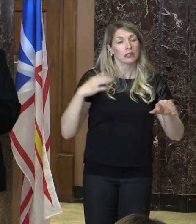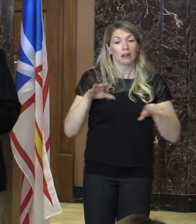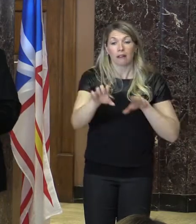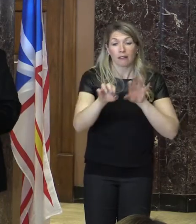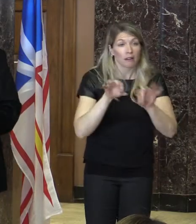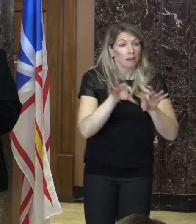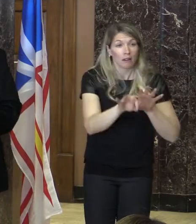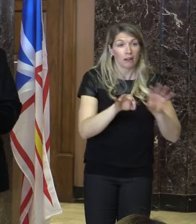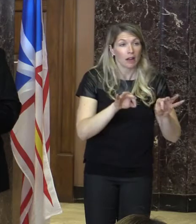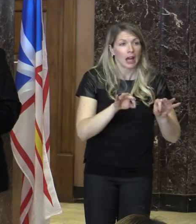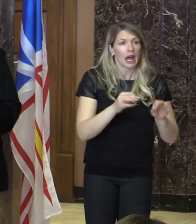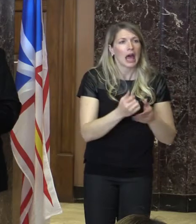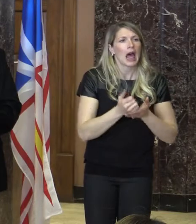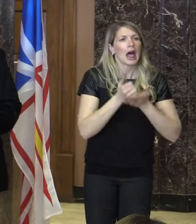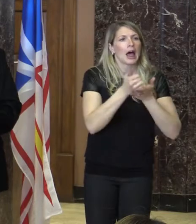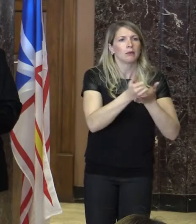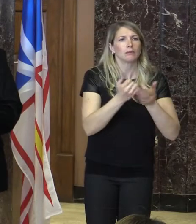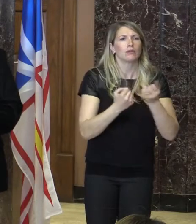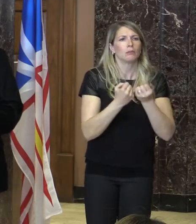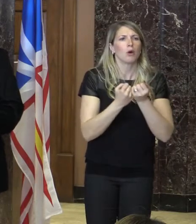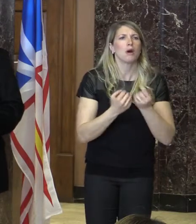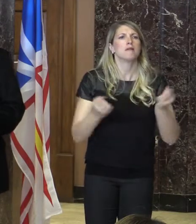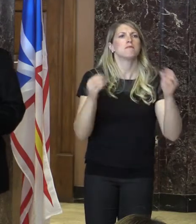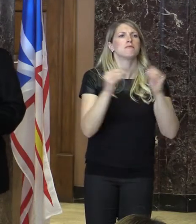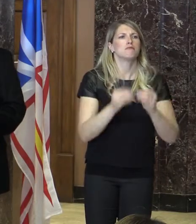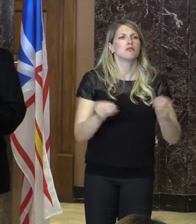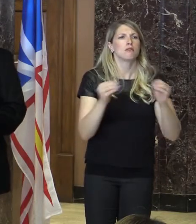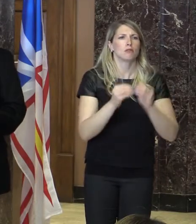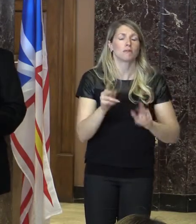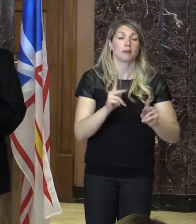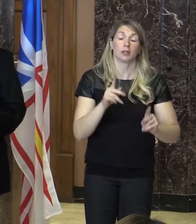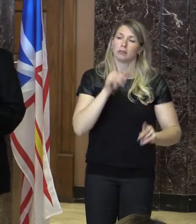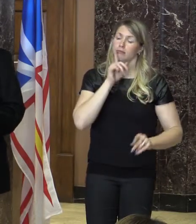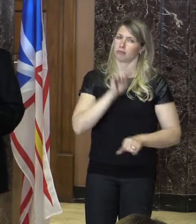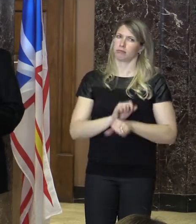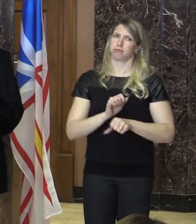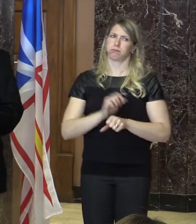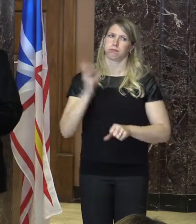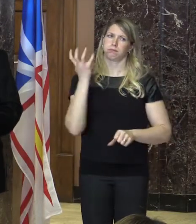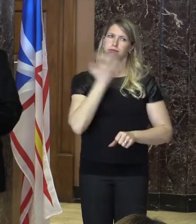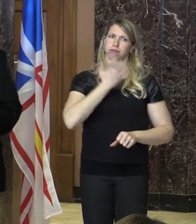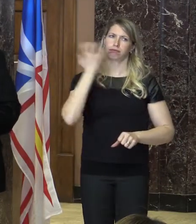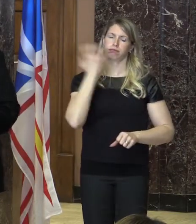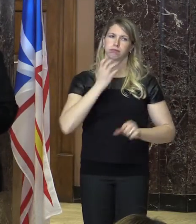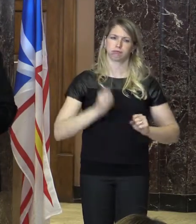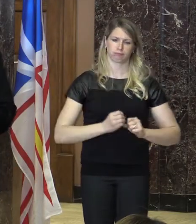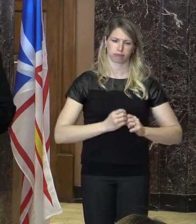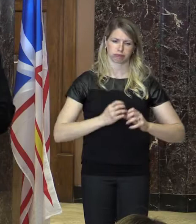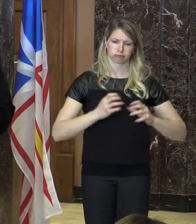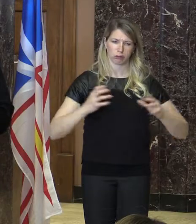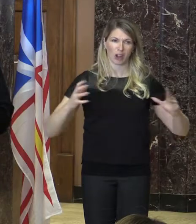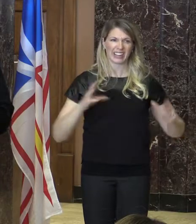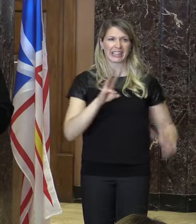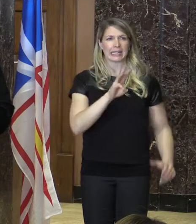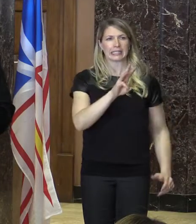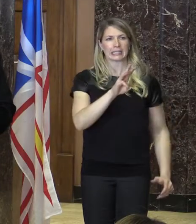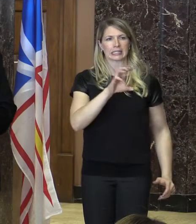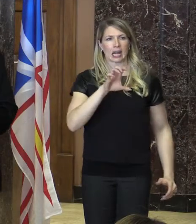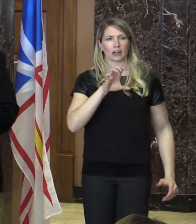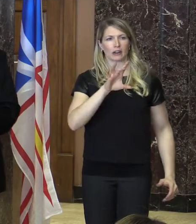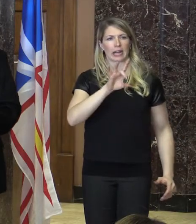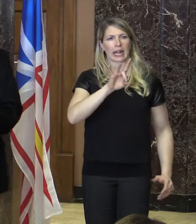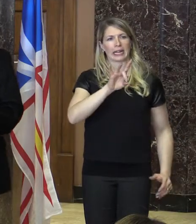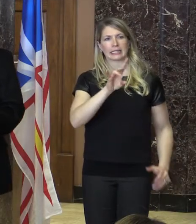number of amazing athletes we support. And boy, have we grown. We now have over 687 athletes